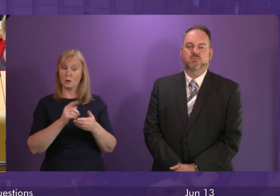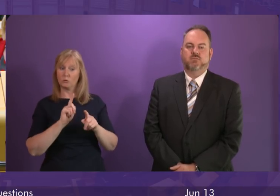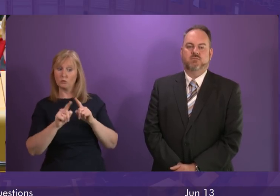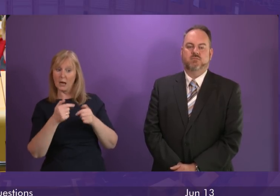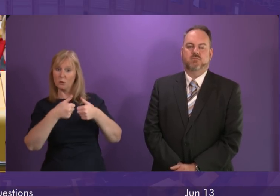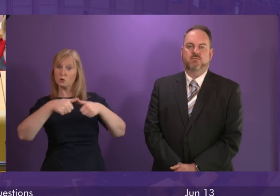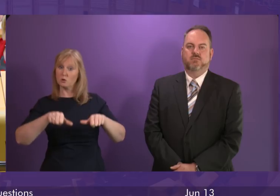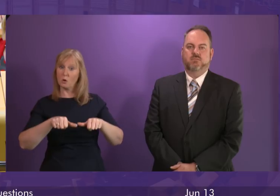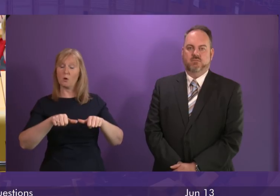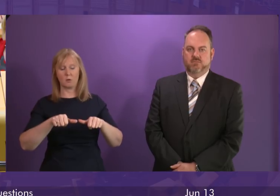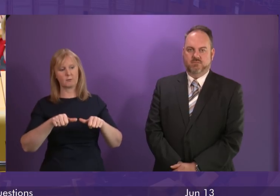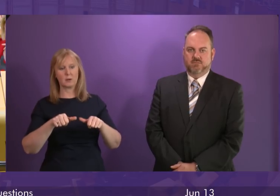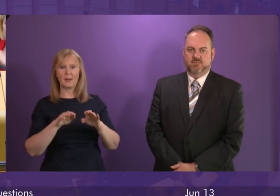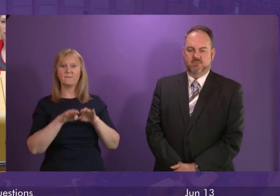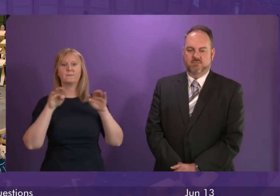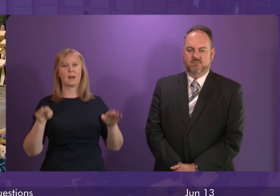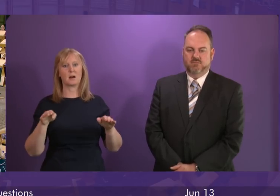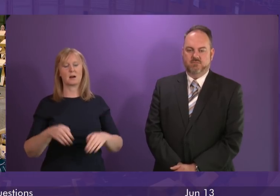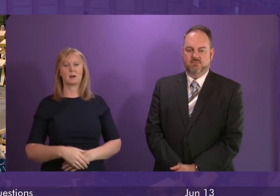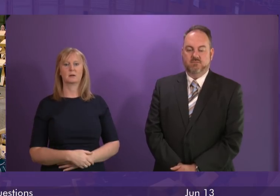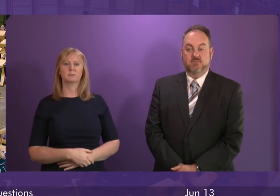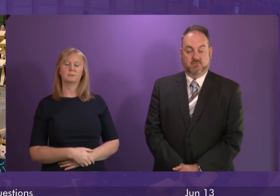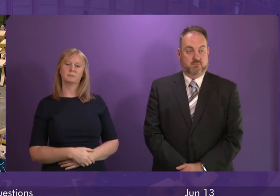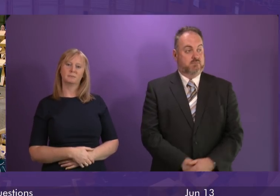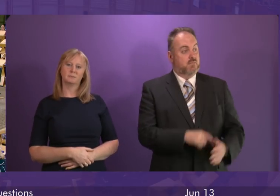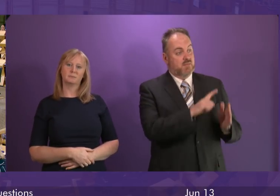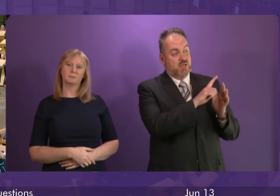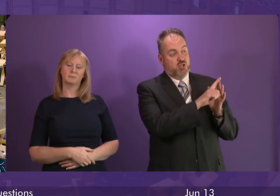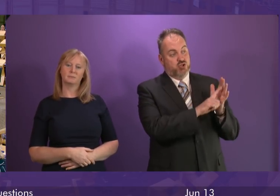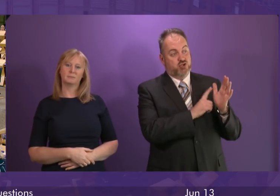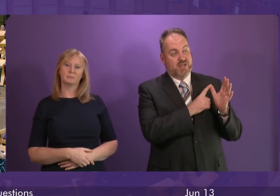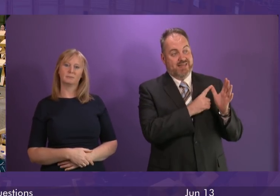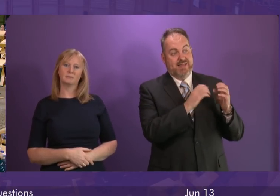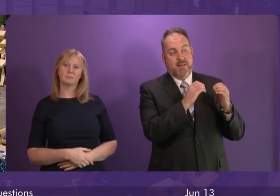solution that is fundamentally a fair one. Question number six Jackie Bailey.